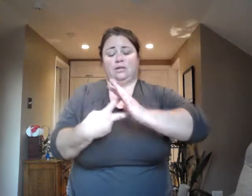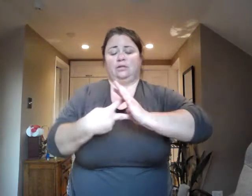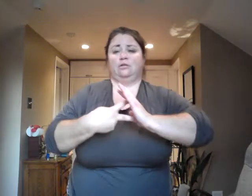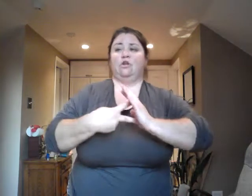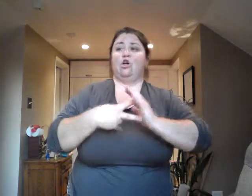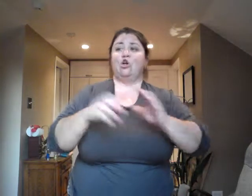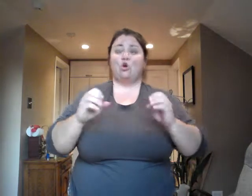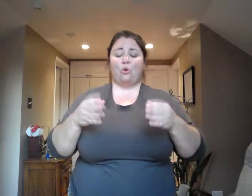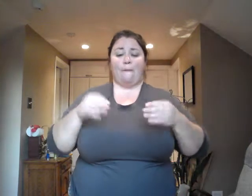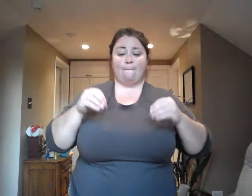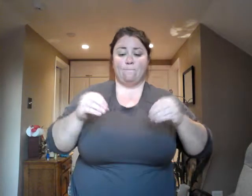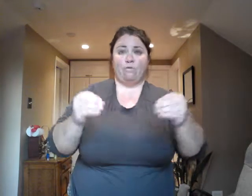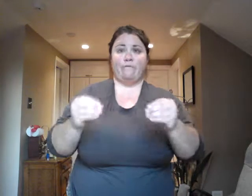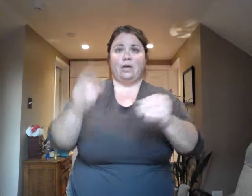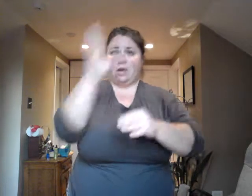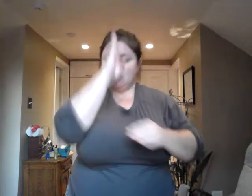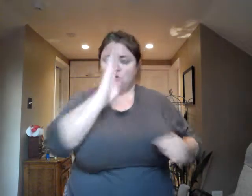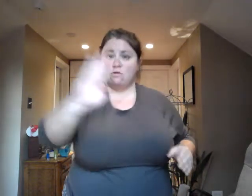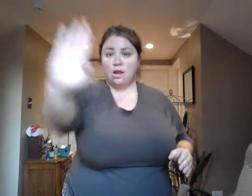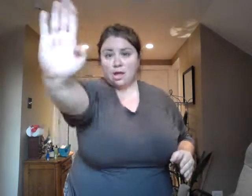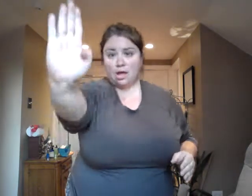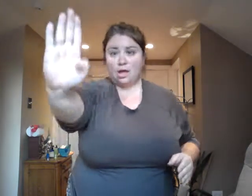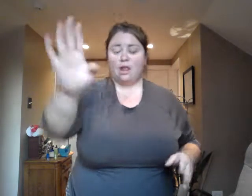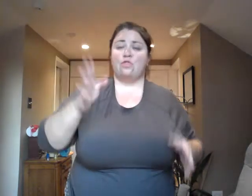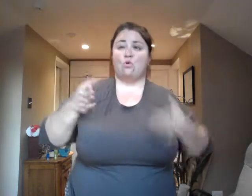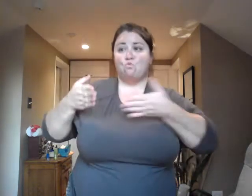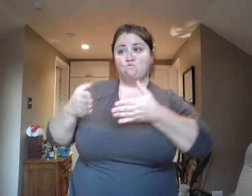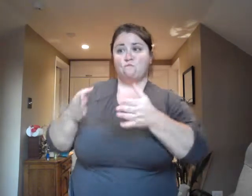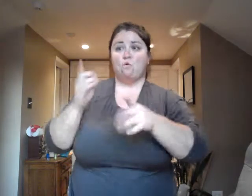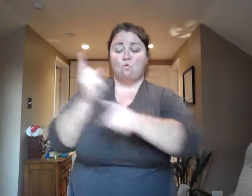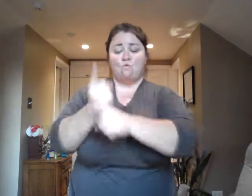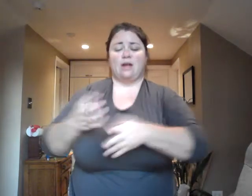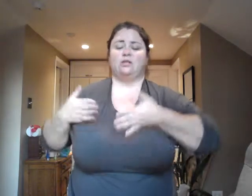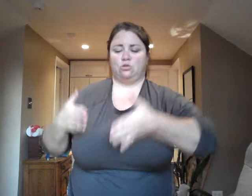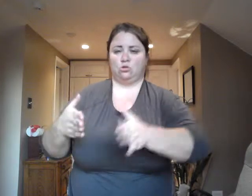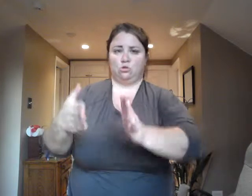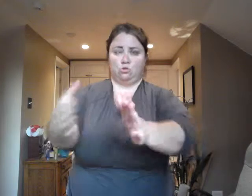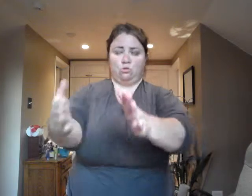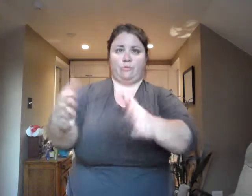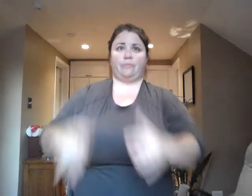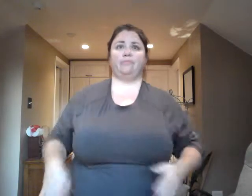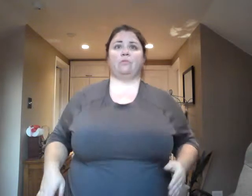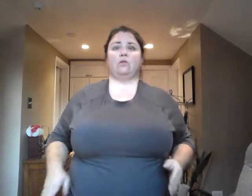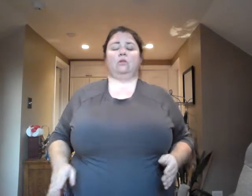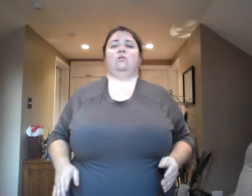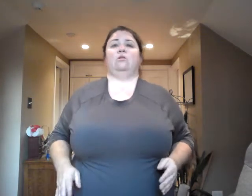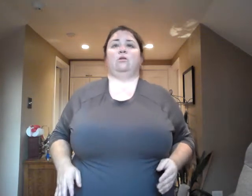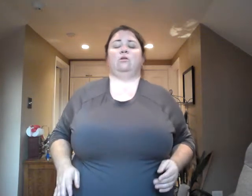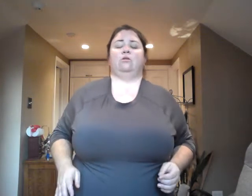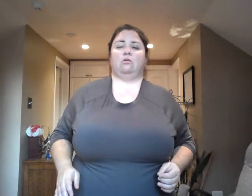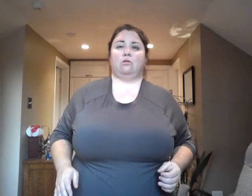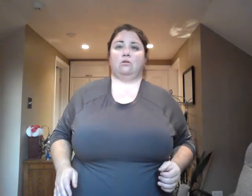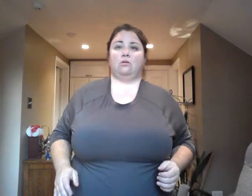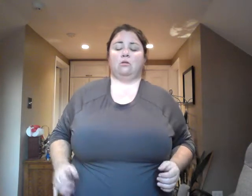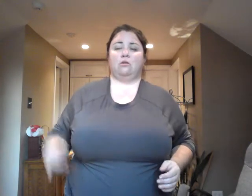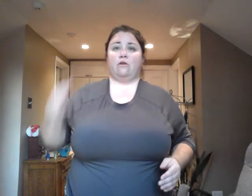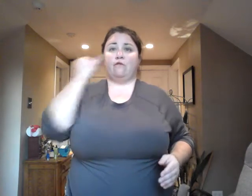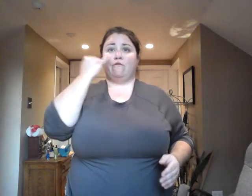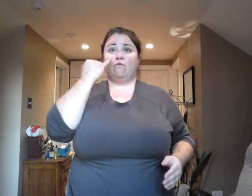growth. Towards expanding your comfort zone. Towards living fully. If we face our fear squarely